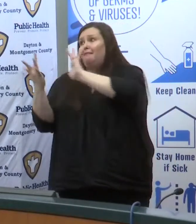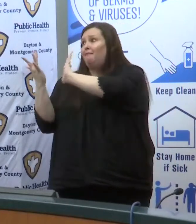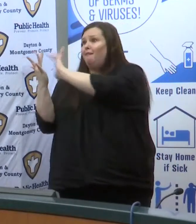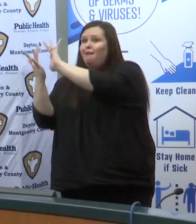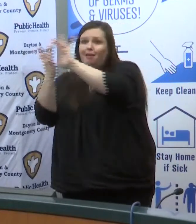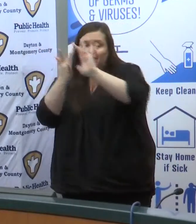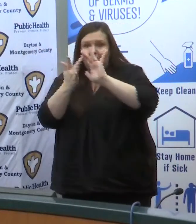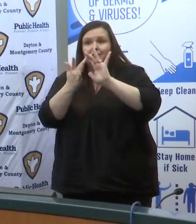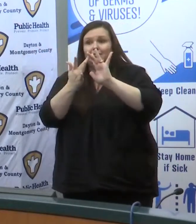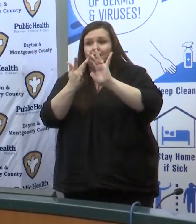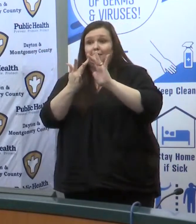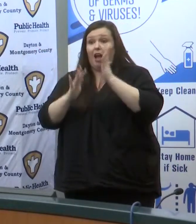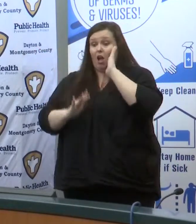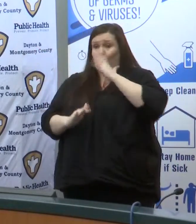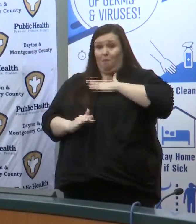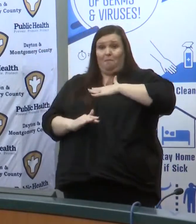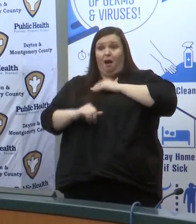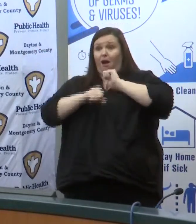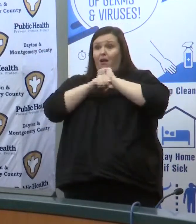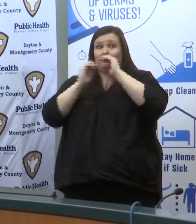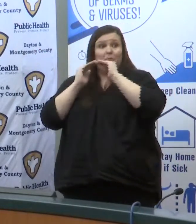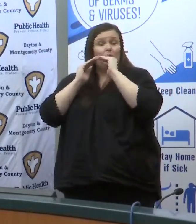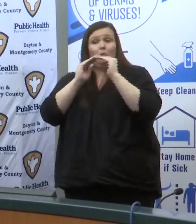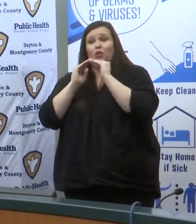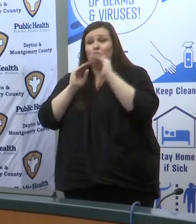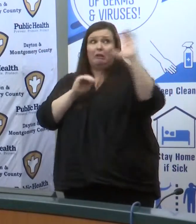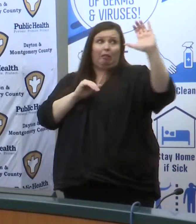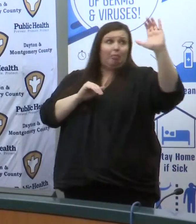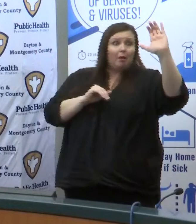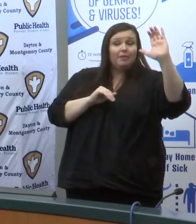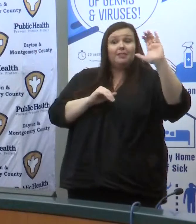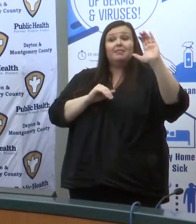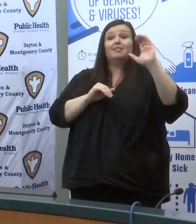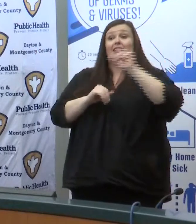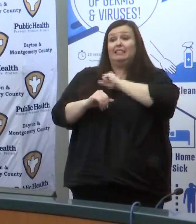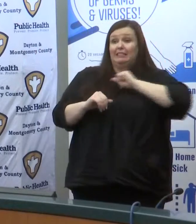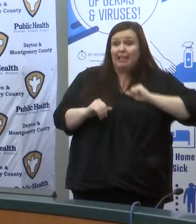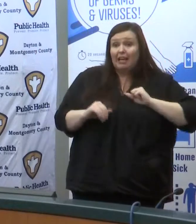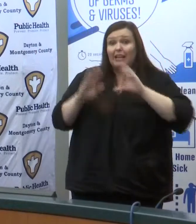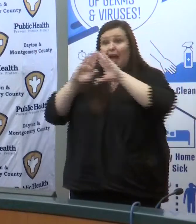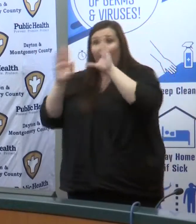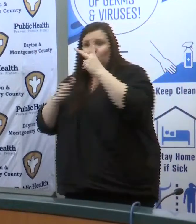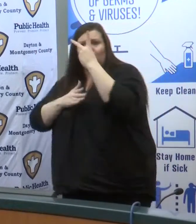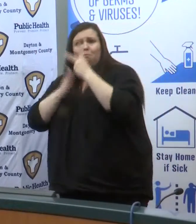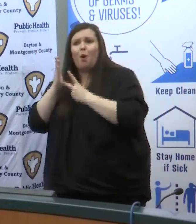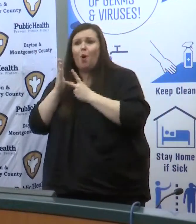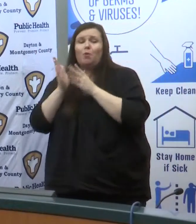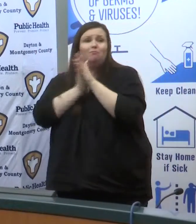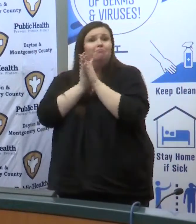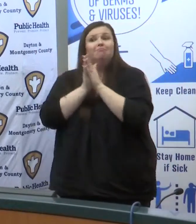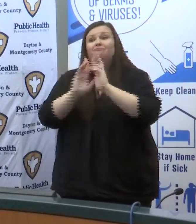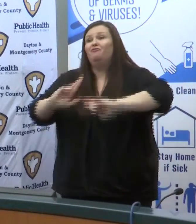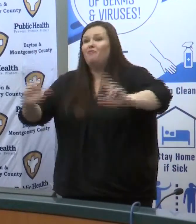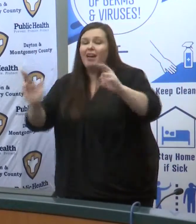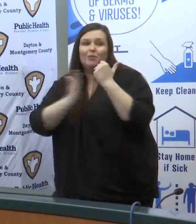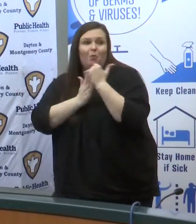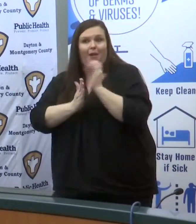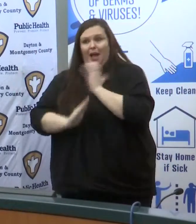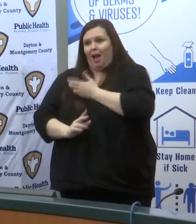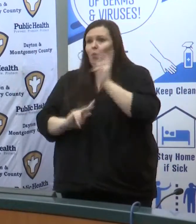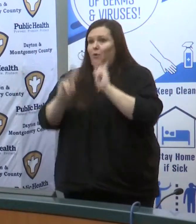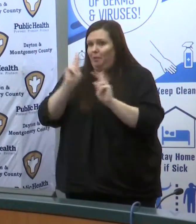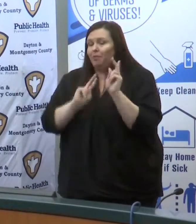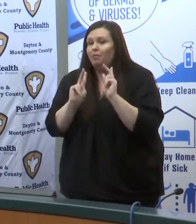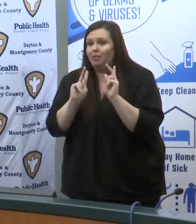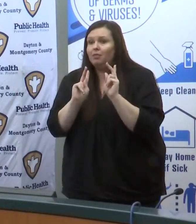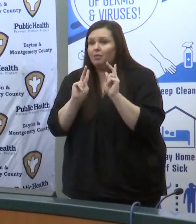to them i know that my colleagues at the in columbus both in the senate side and house side are eager to do whatever we can do to find out what